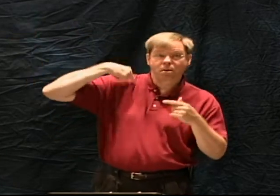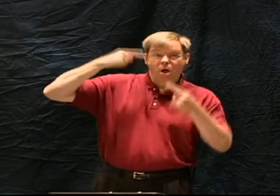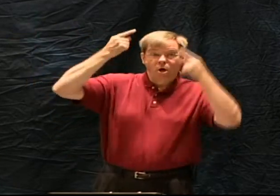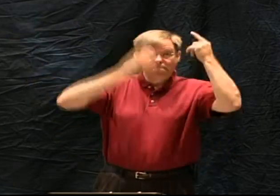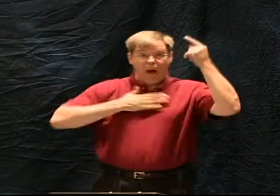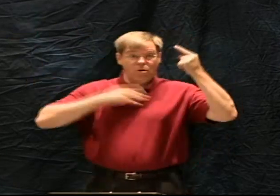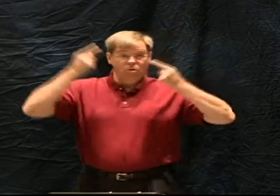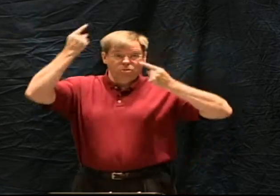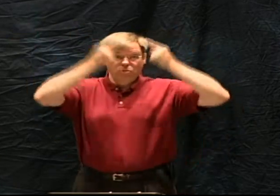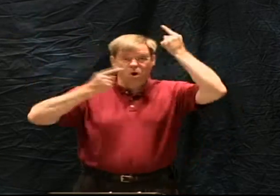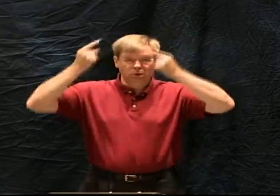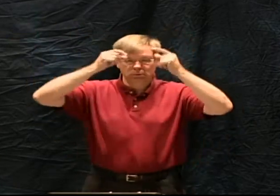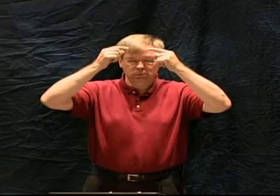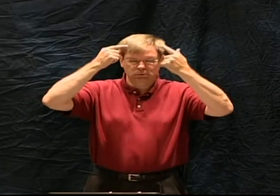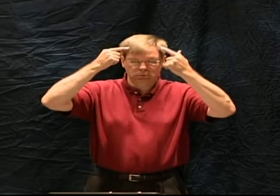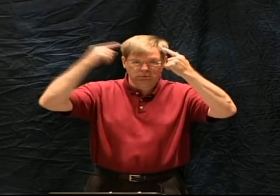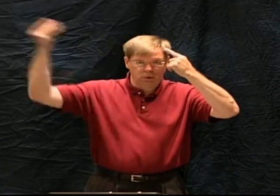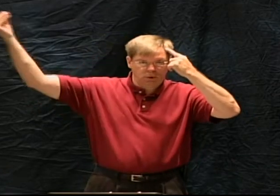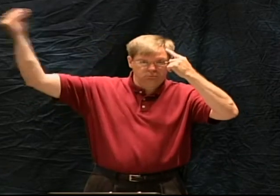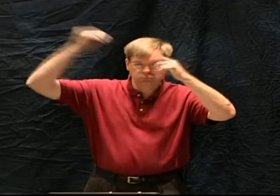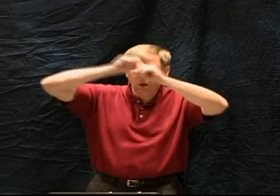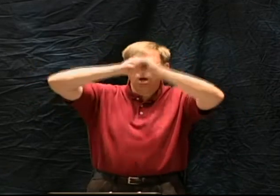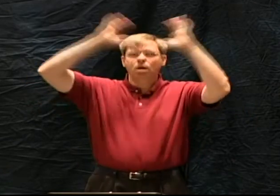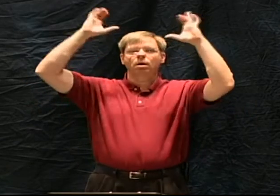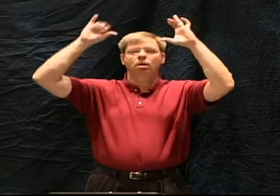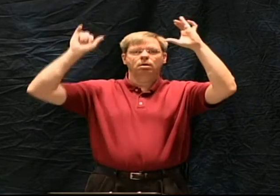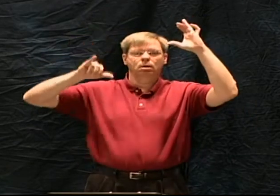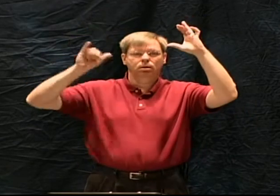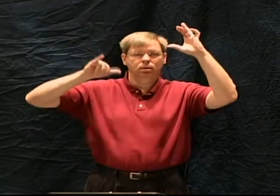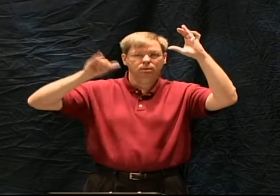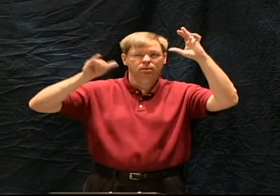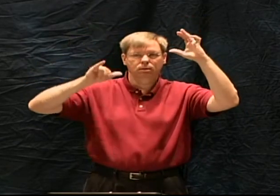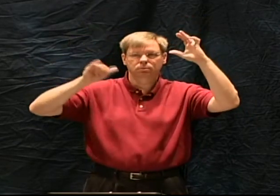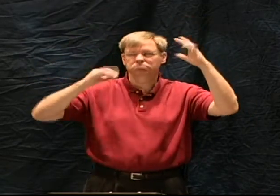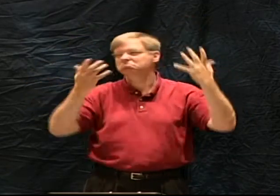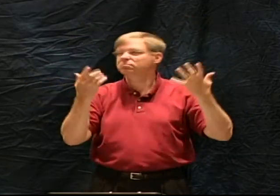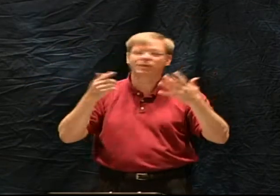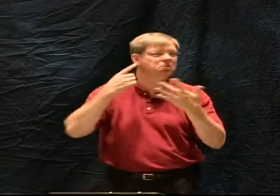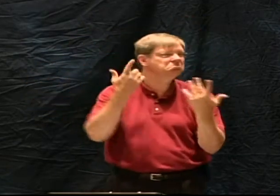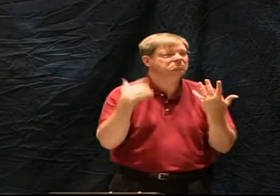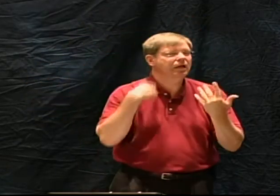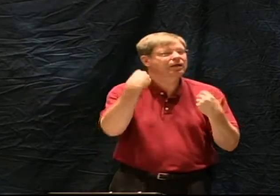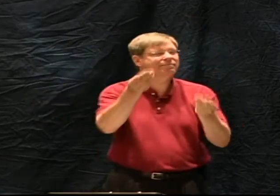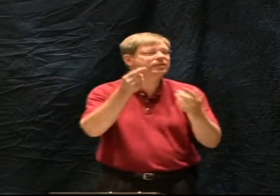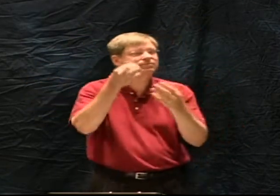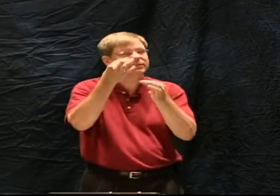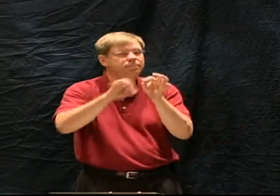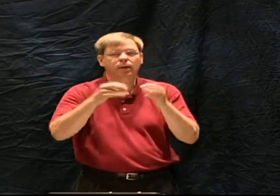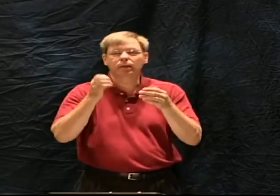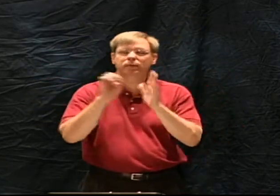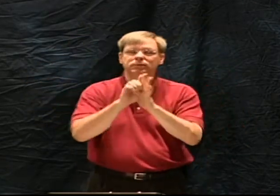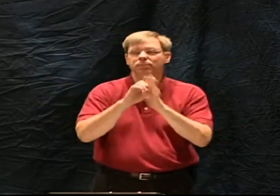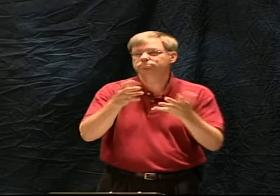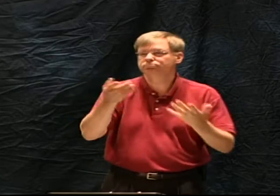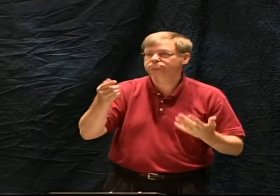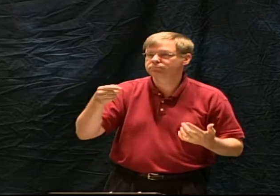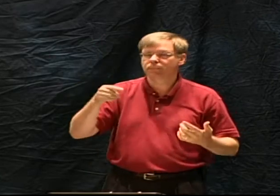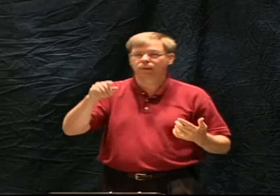So, God used the writers and all of their personality to write the Word of